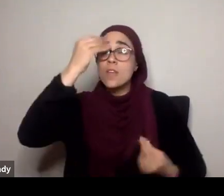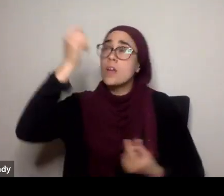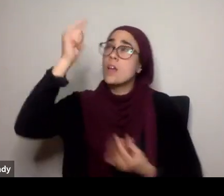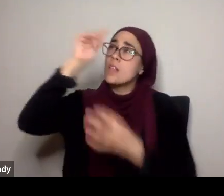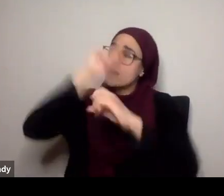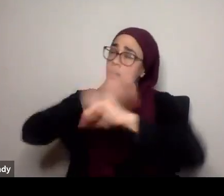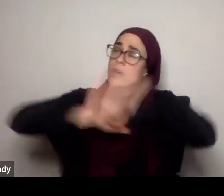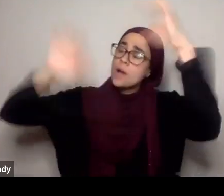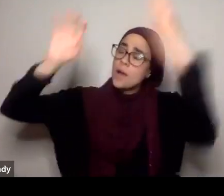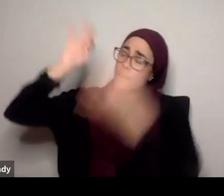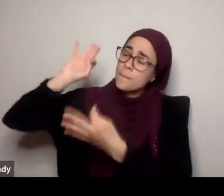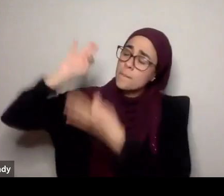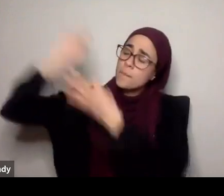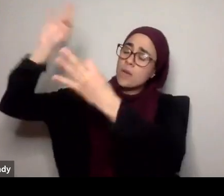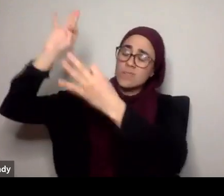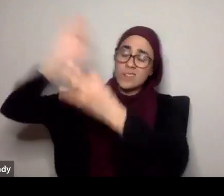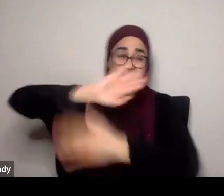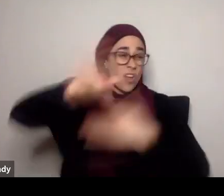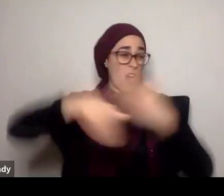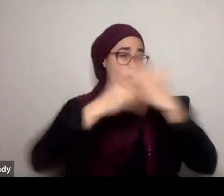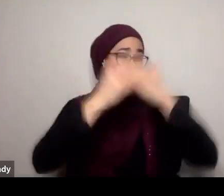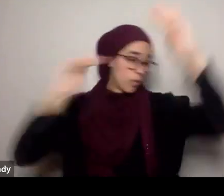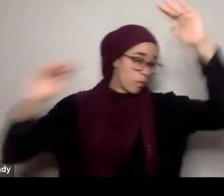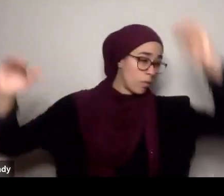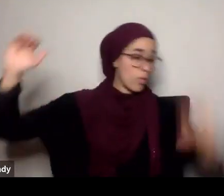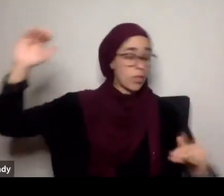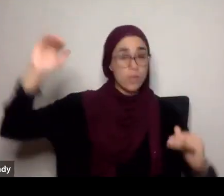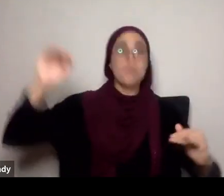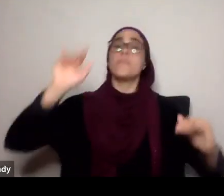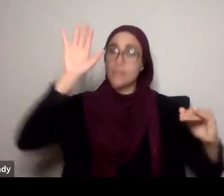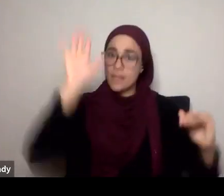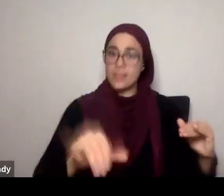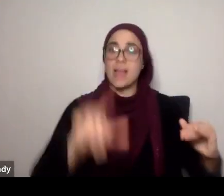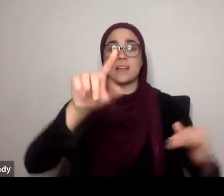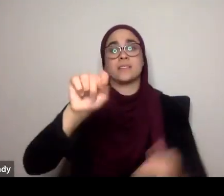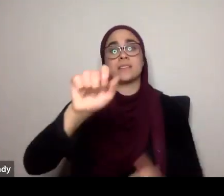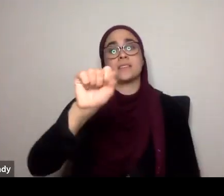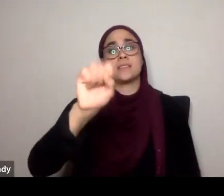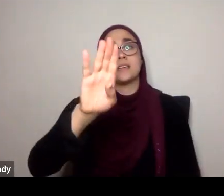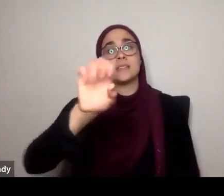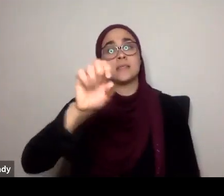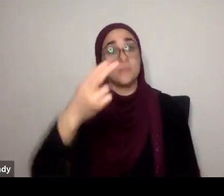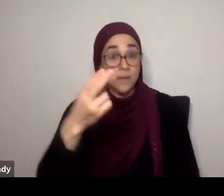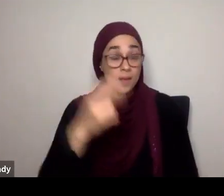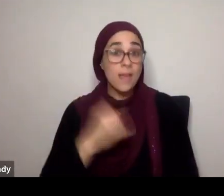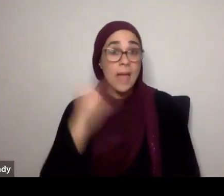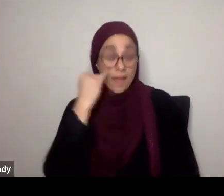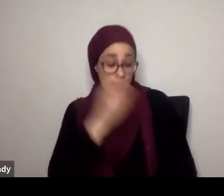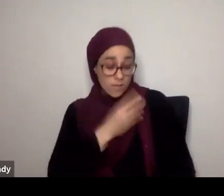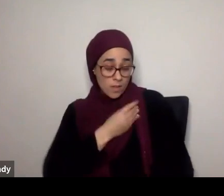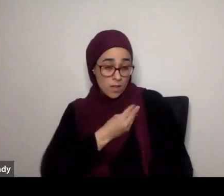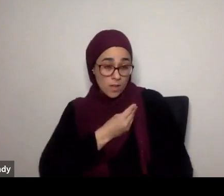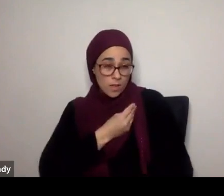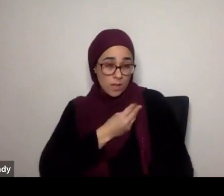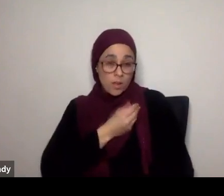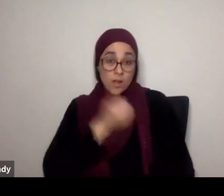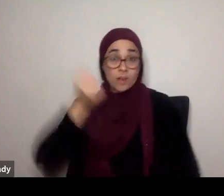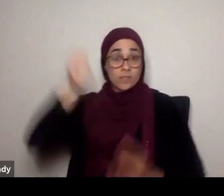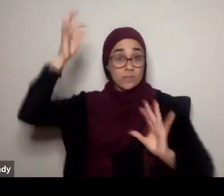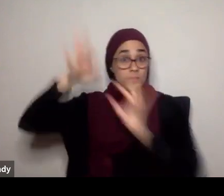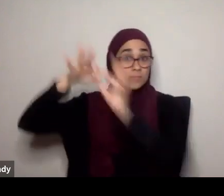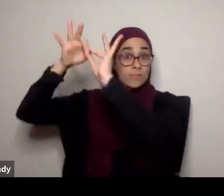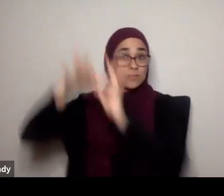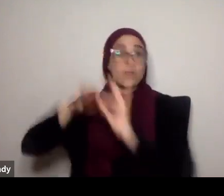and removing anything, that's imperfect, far away from Allah, that is also tasbih, that is also tasbih, so all of those are tasbih, so,